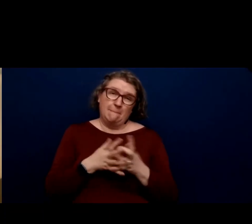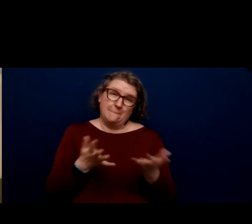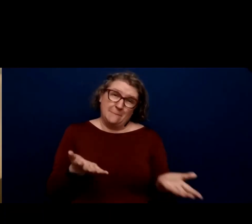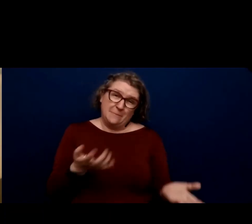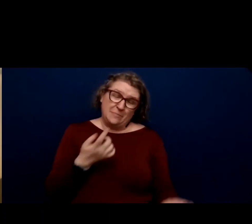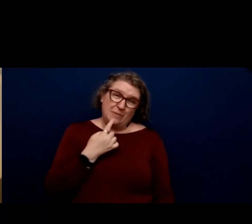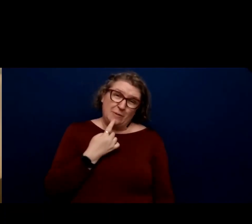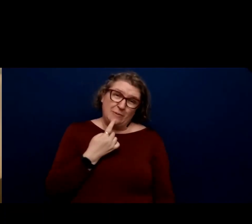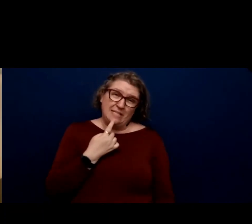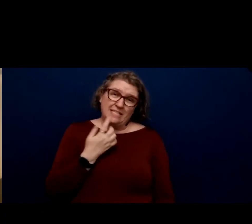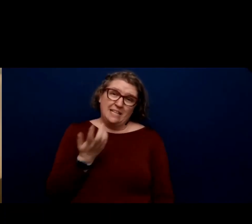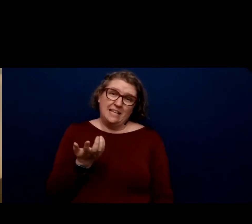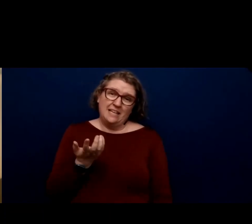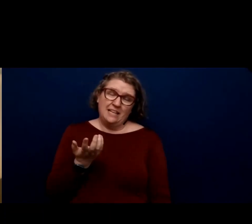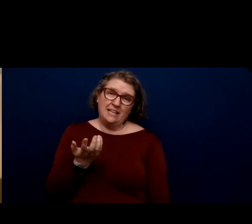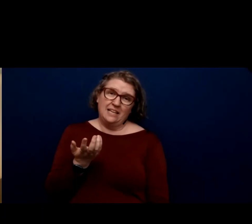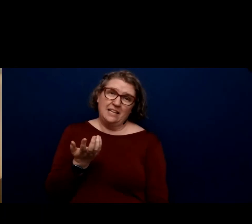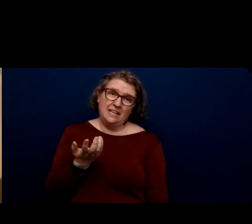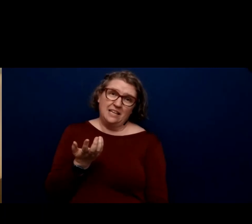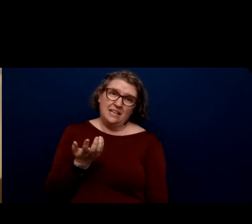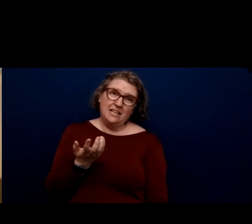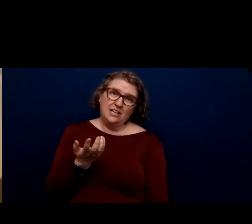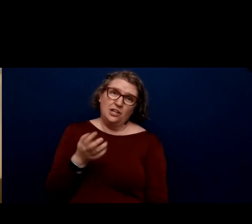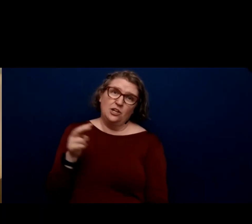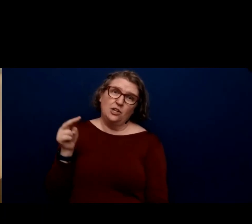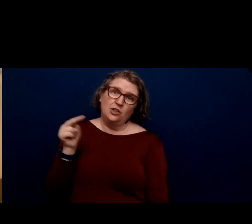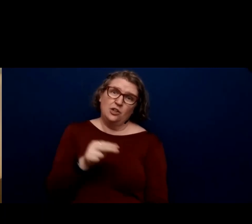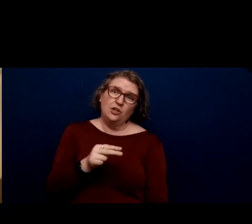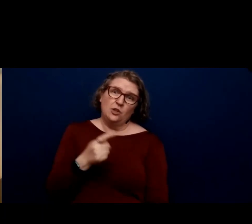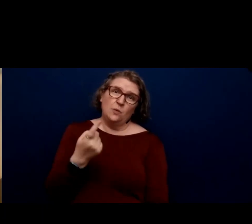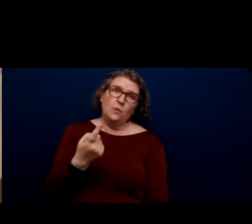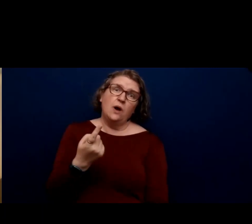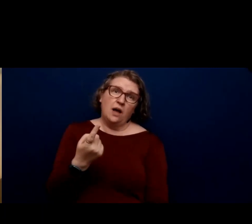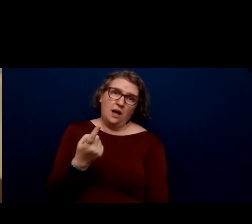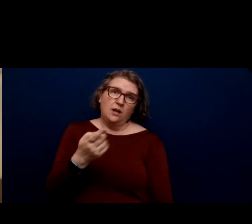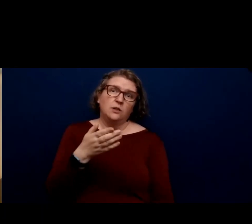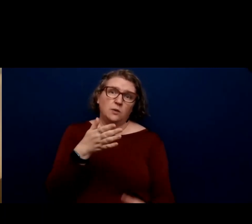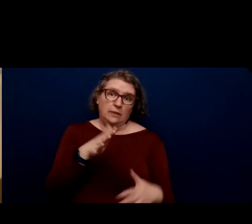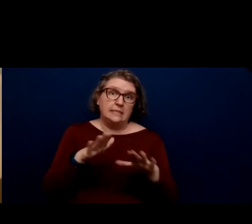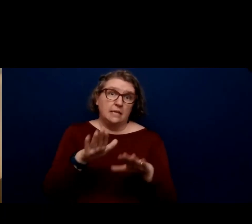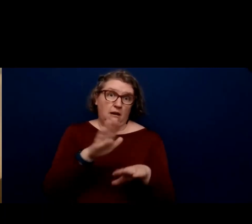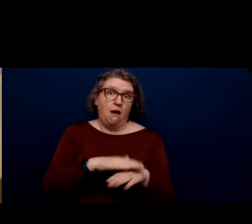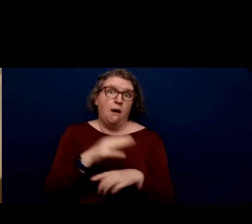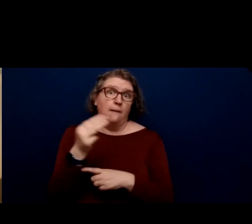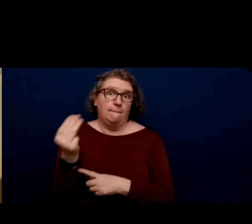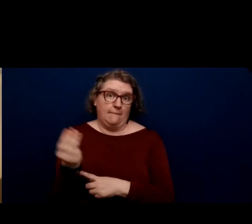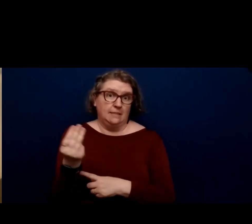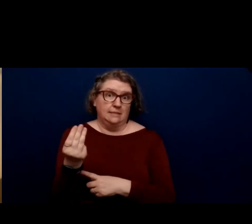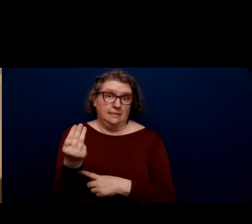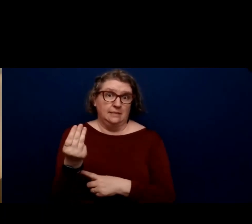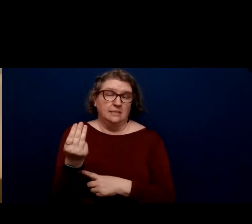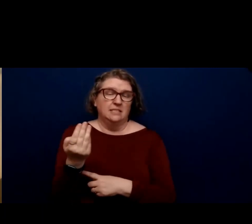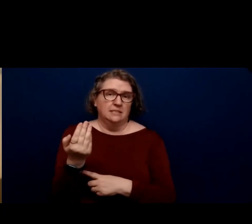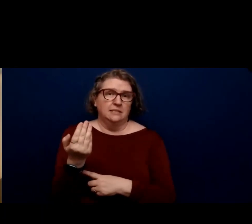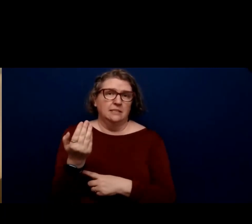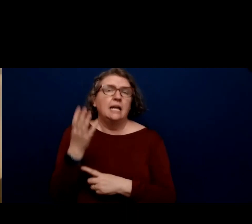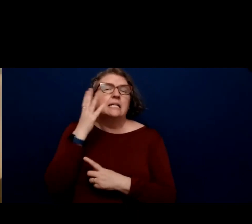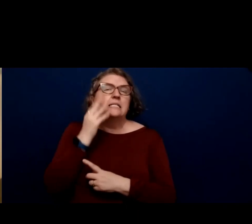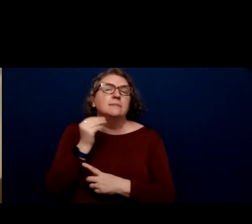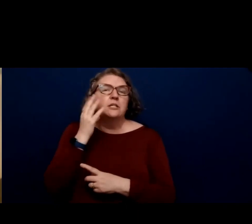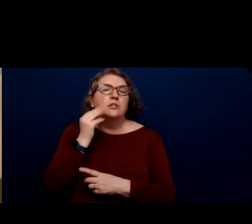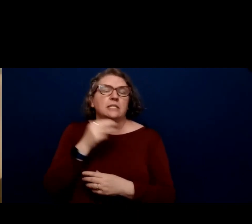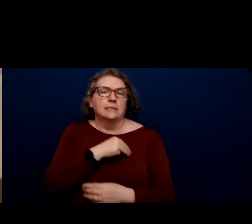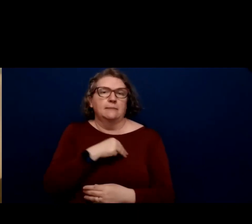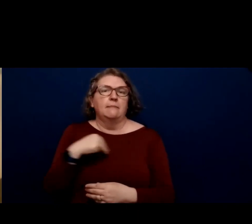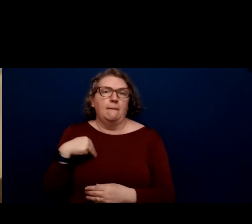uh, look at the one that we did on Monday, um, that a member who's experienced it did